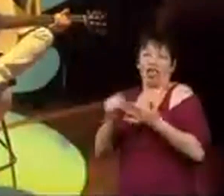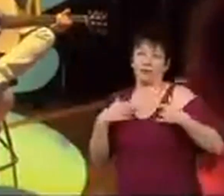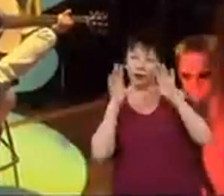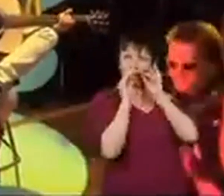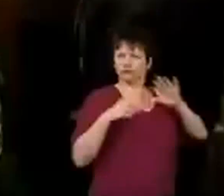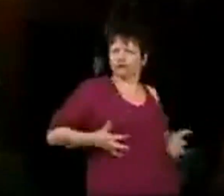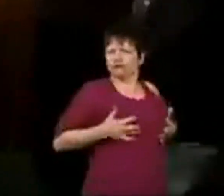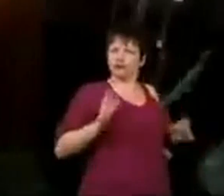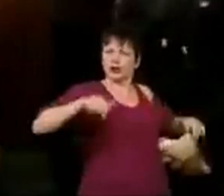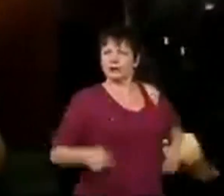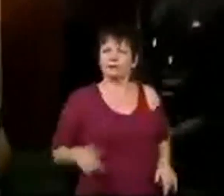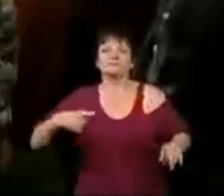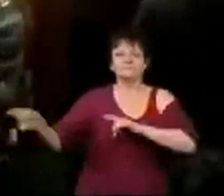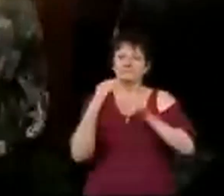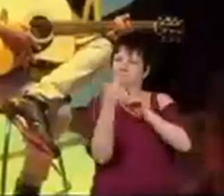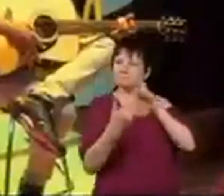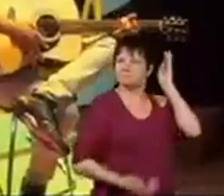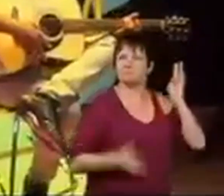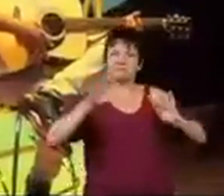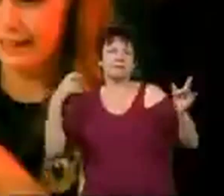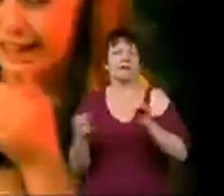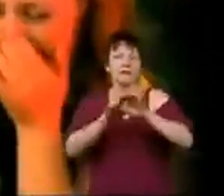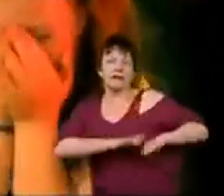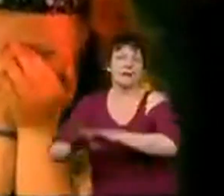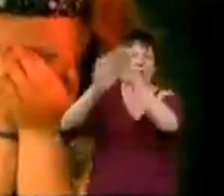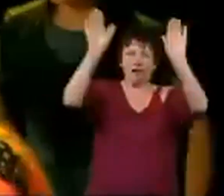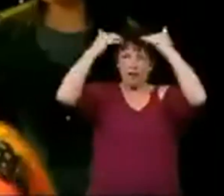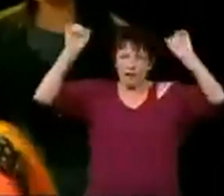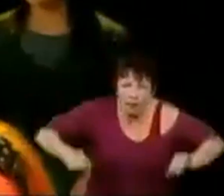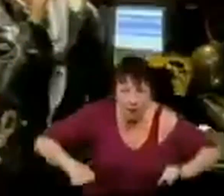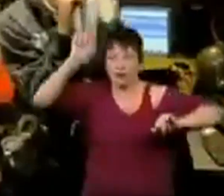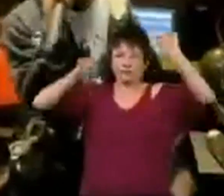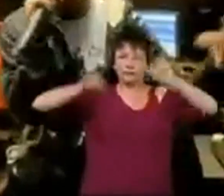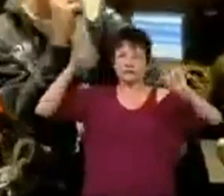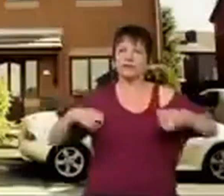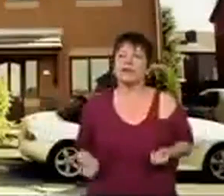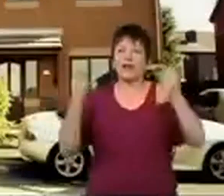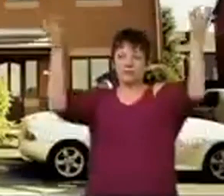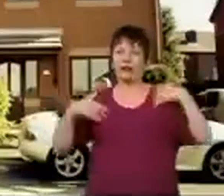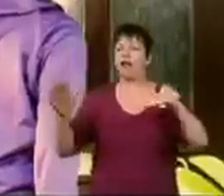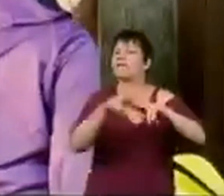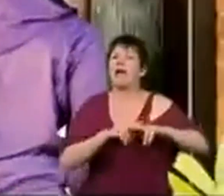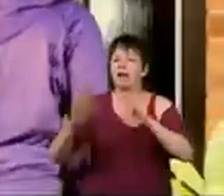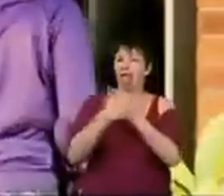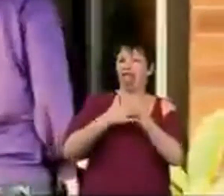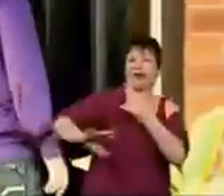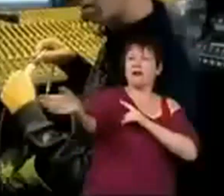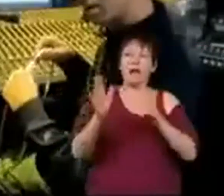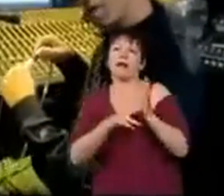on t shouty z aka is observant making the nation my servant so enter manchester and other manly family not end or walk in